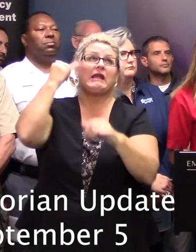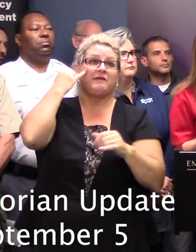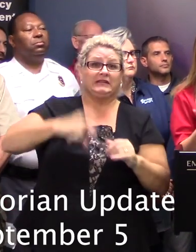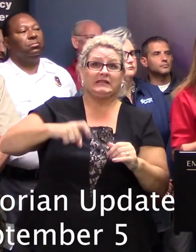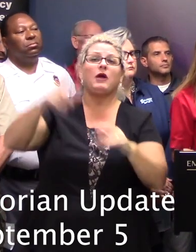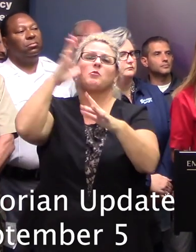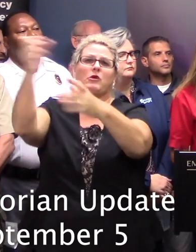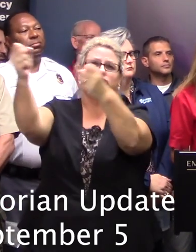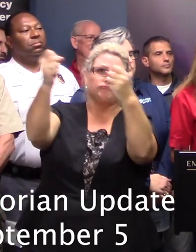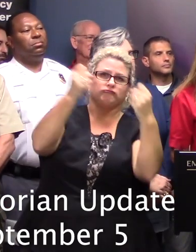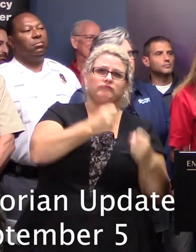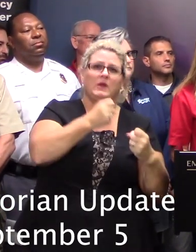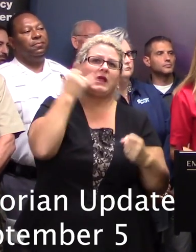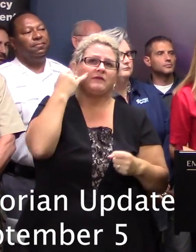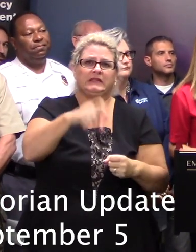continues to move.